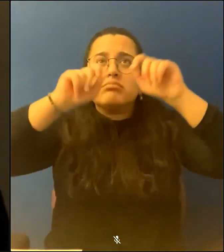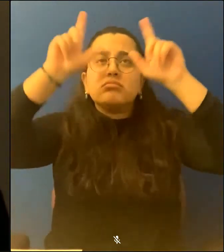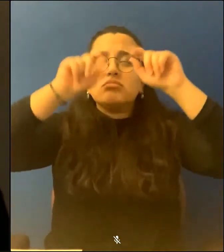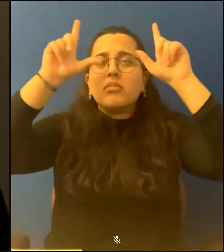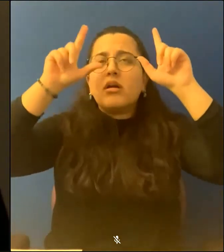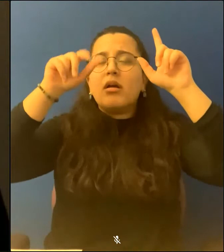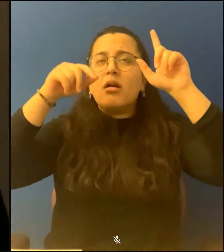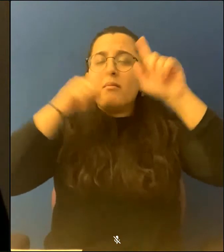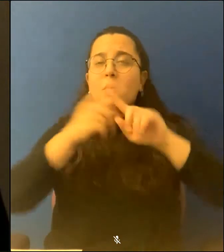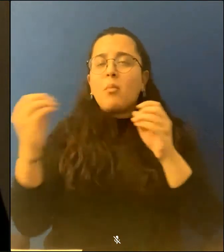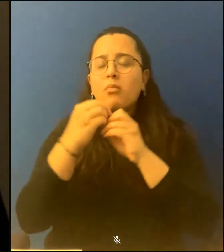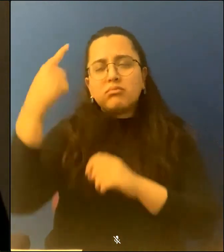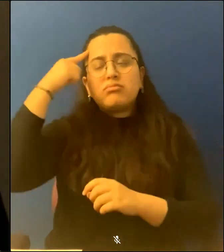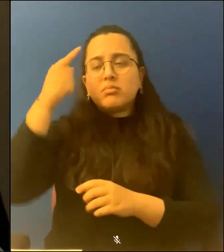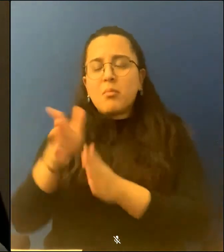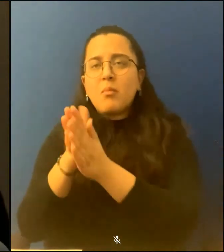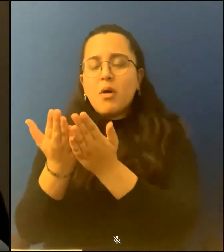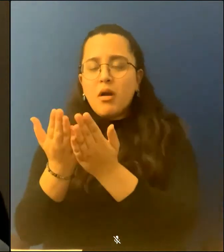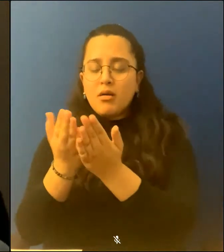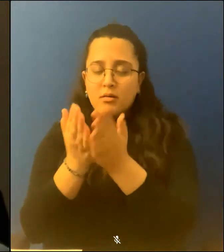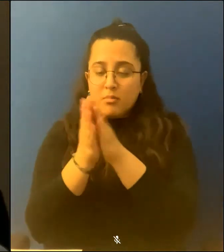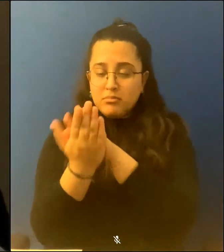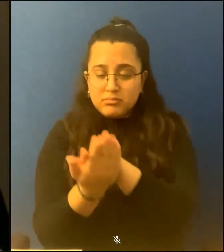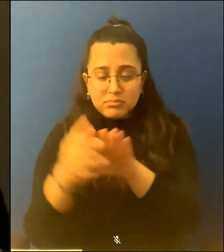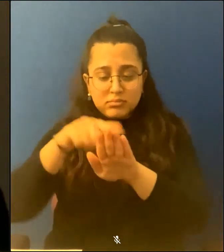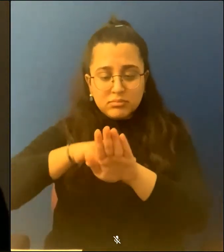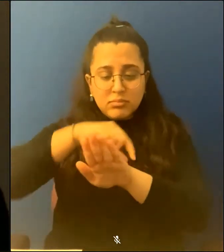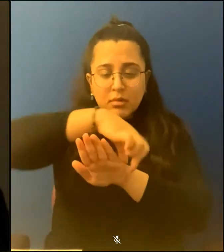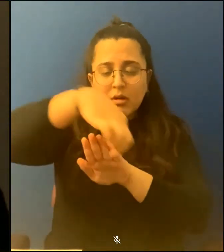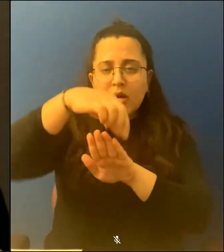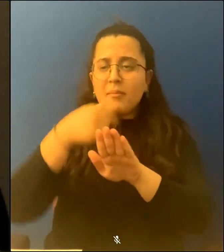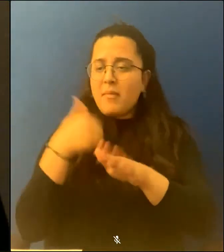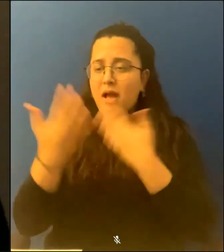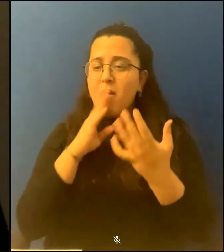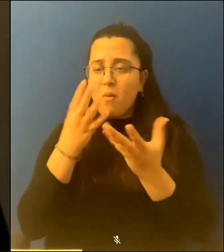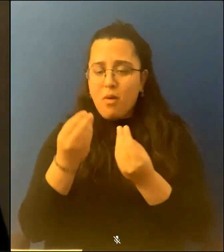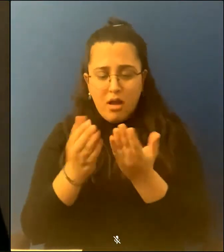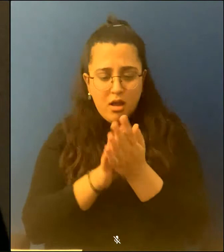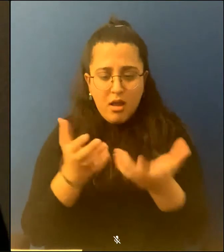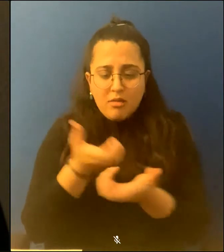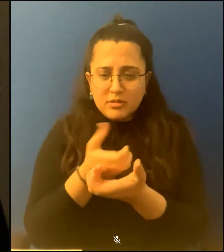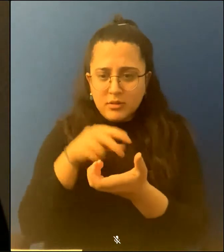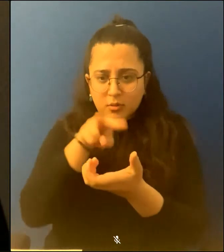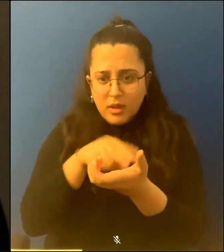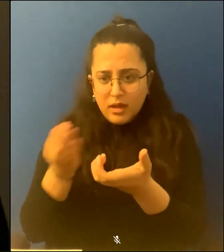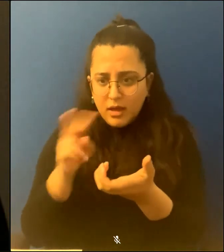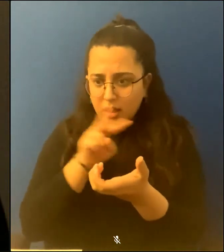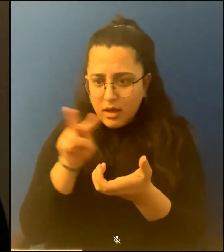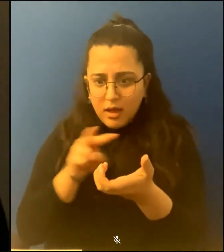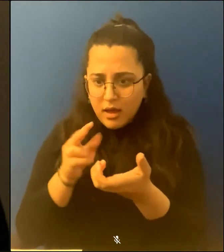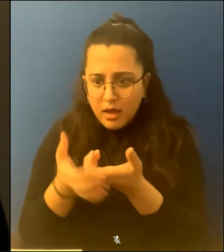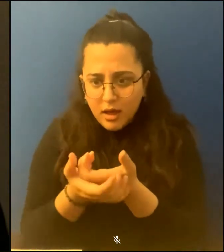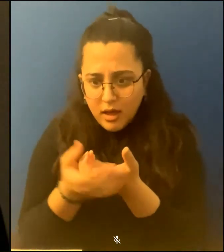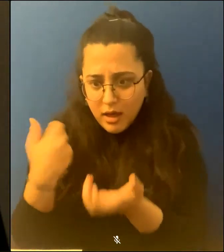the cover worn at one end from sweat and gripping it when it comes close, close as in when I stood